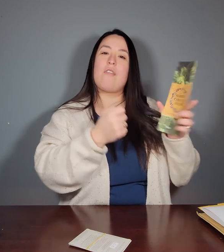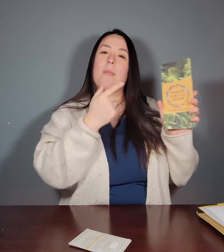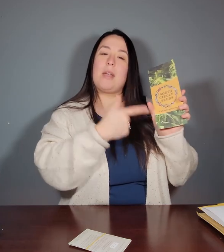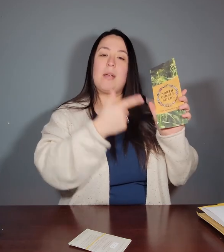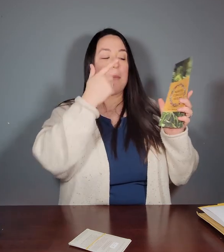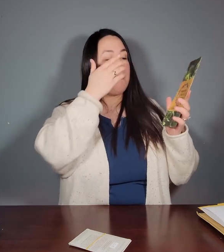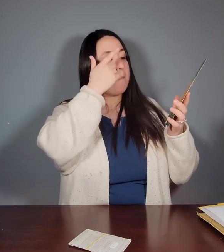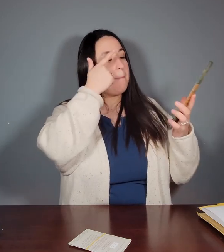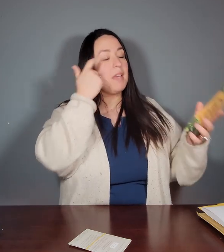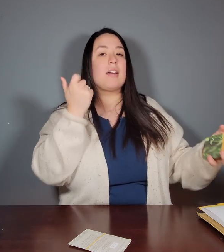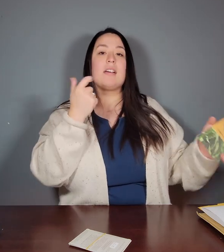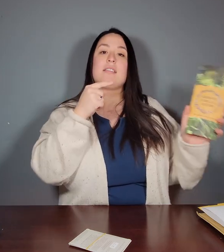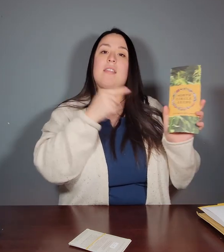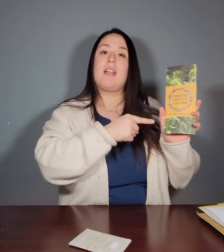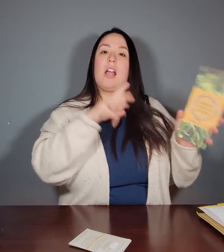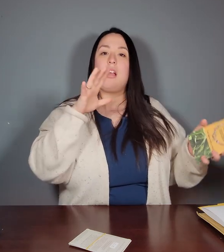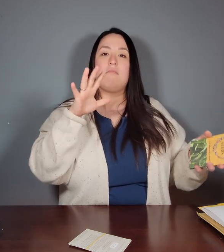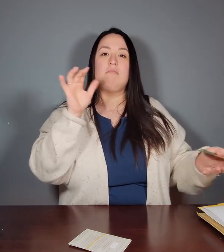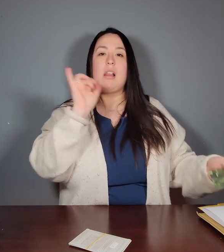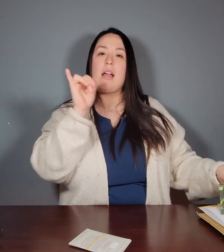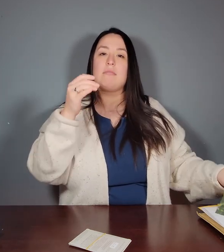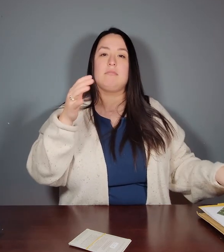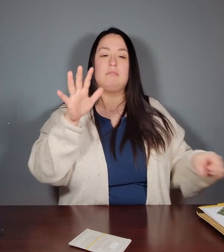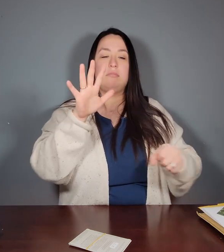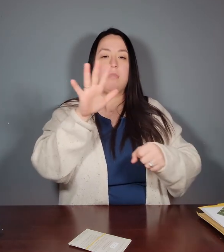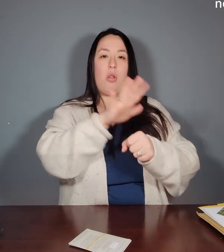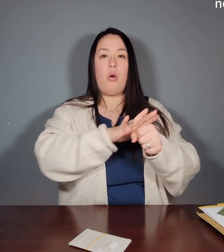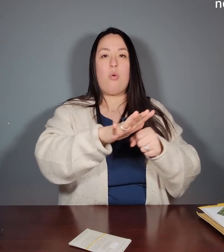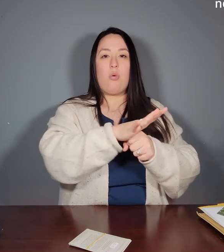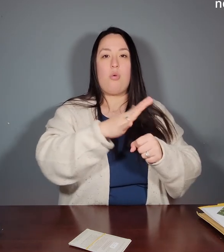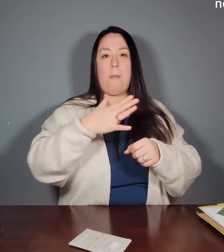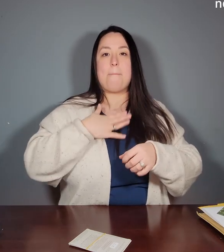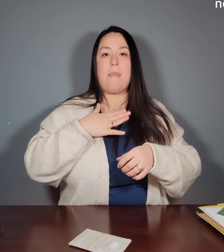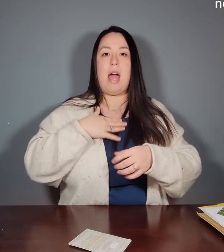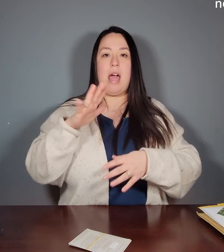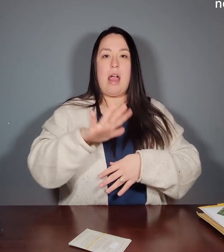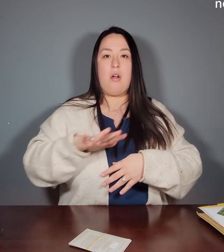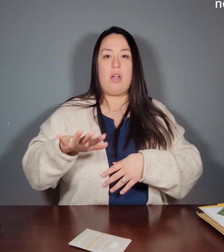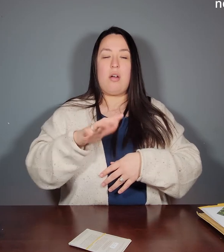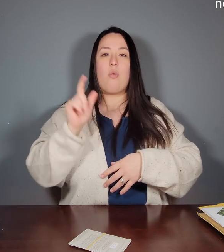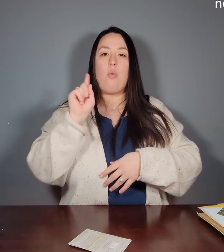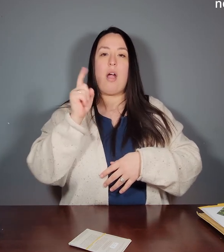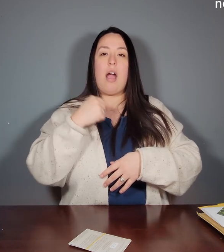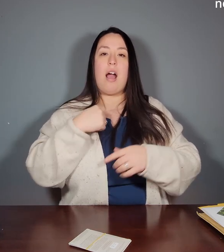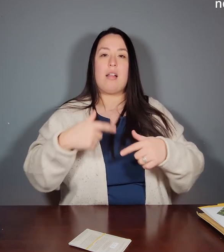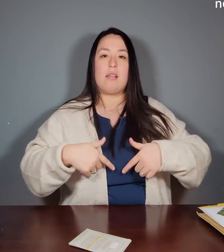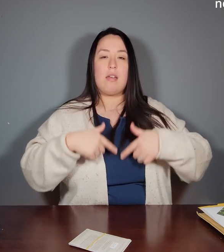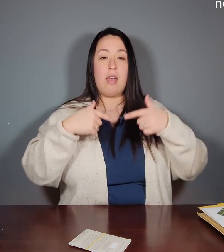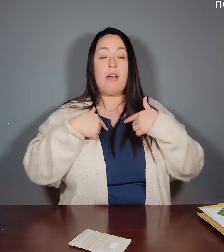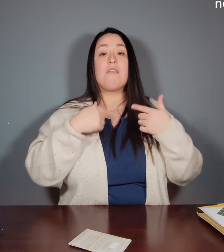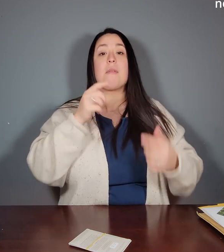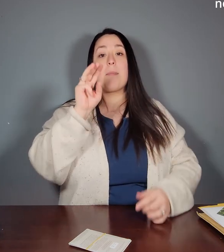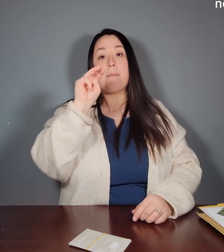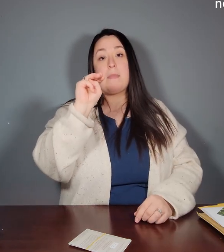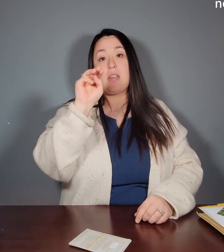I ordered from this company because their company is local to my area where I live in Minnesota.